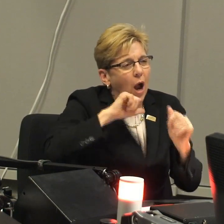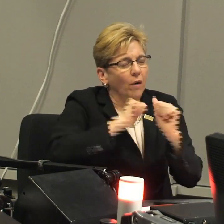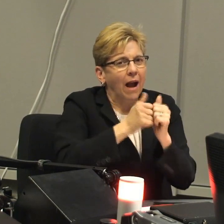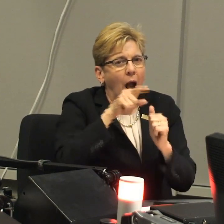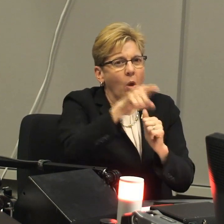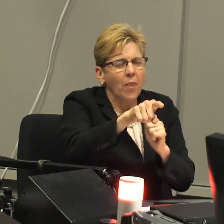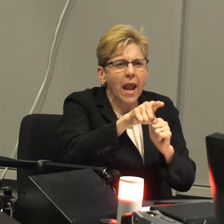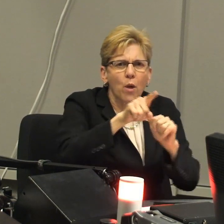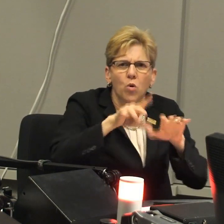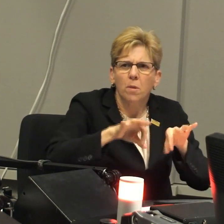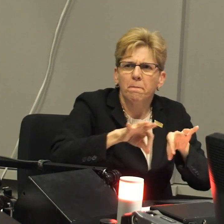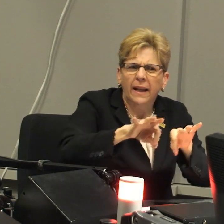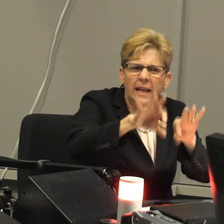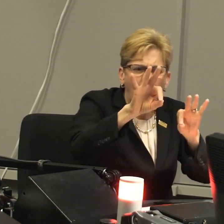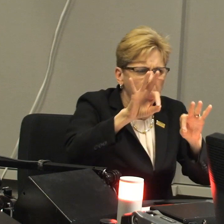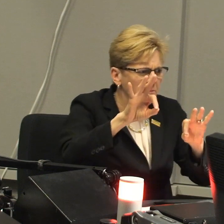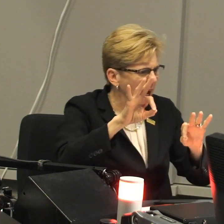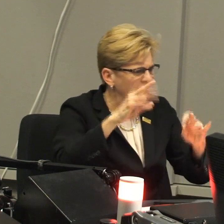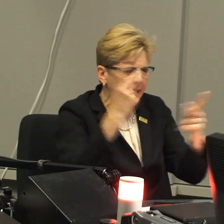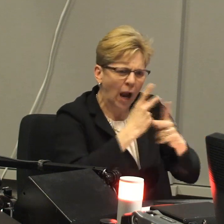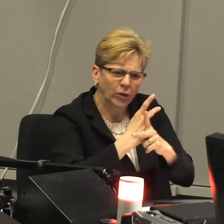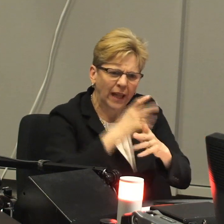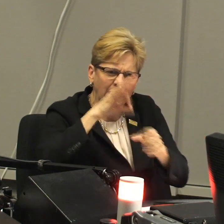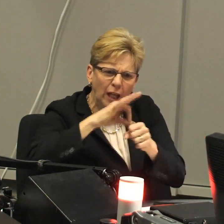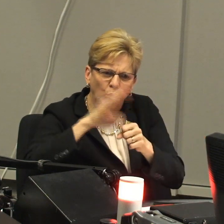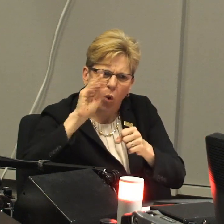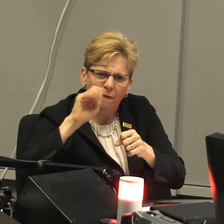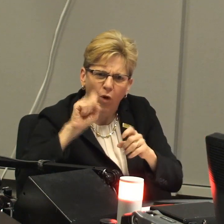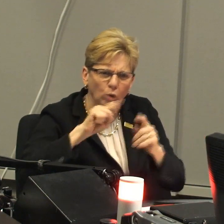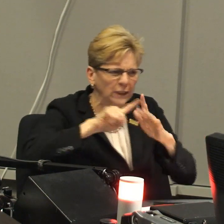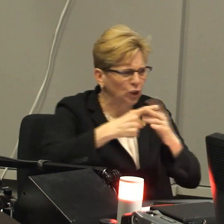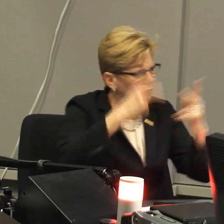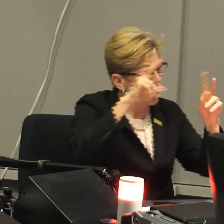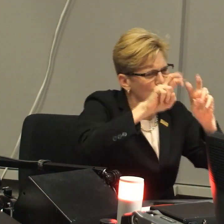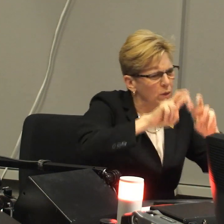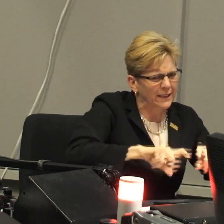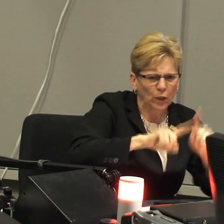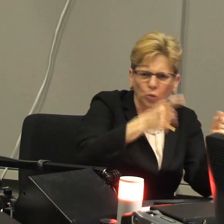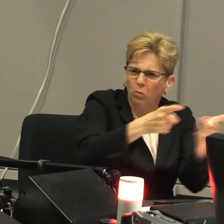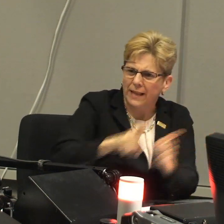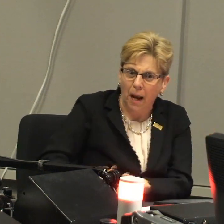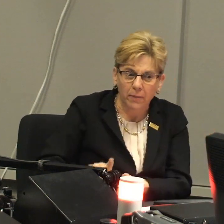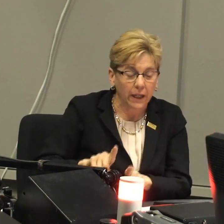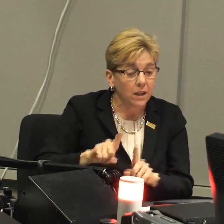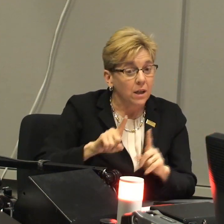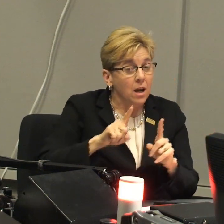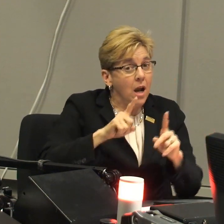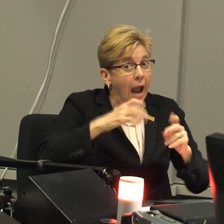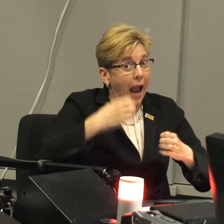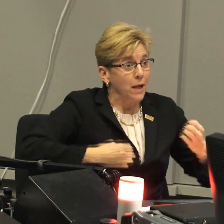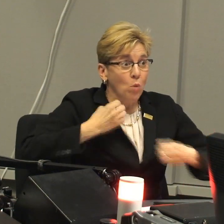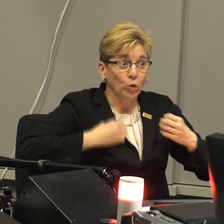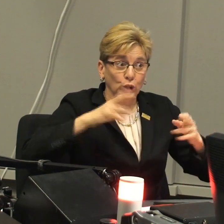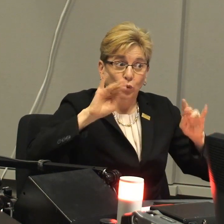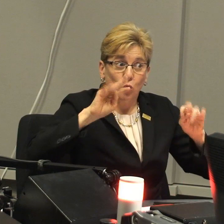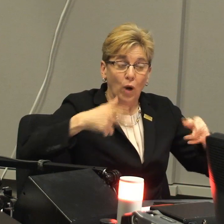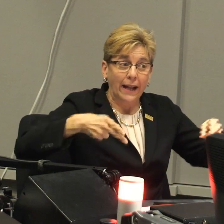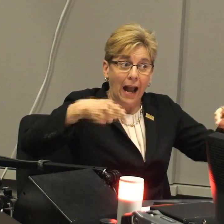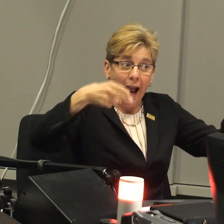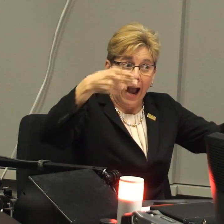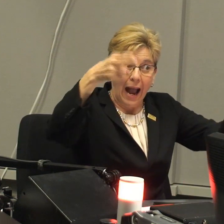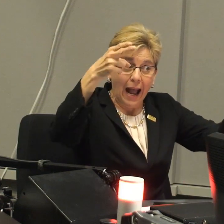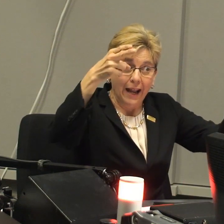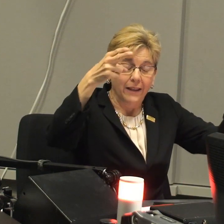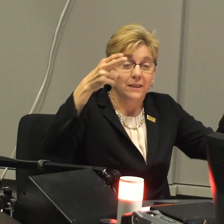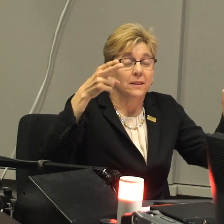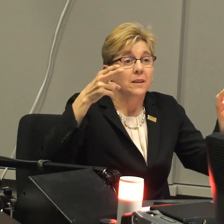together, I was very proud about how the students were beginning to pick up and calculate electoral votes and trying to figure out what was happening.